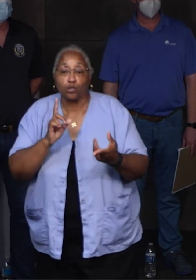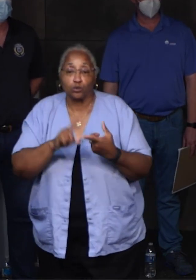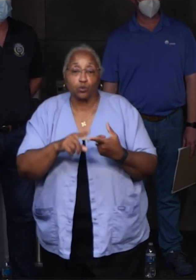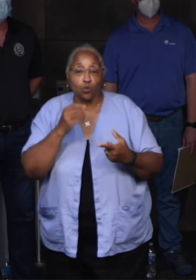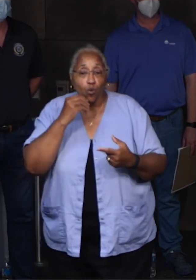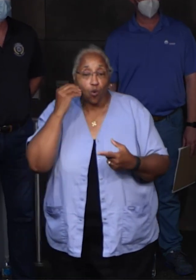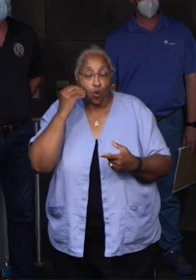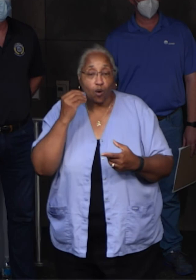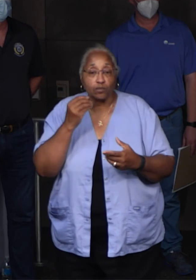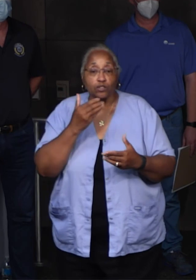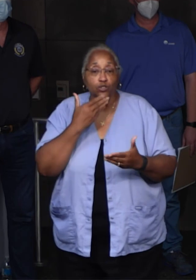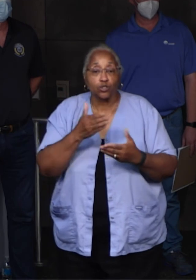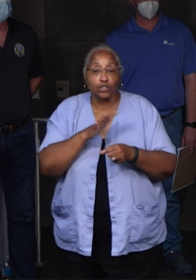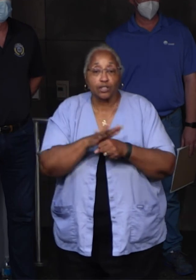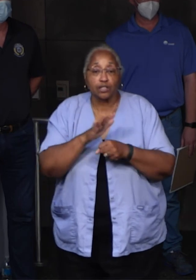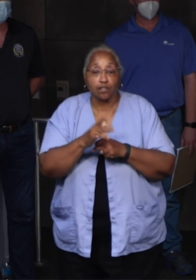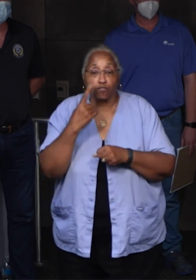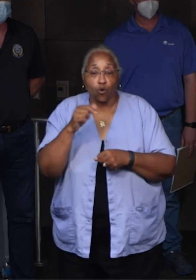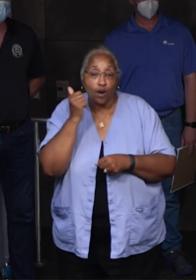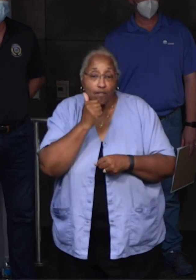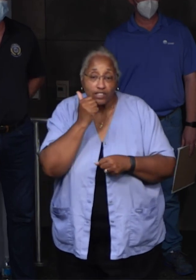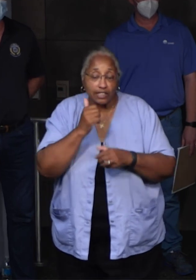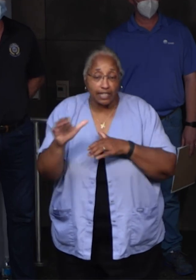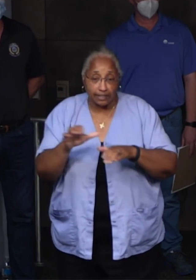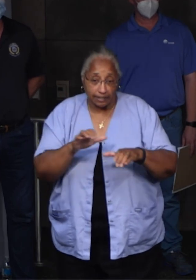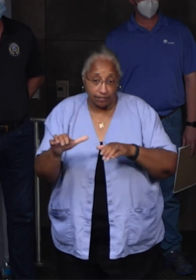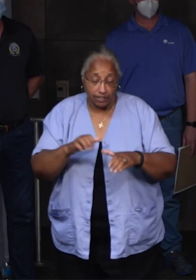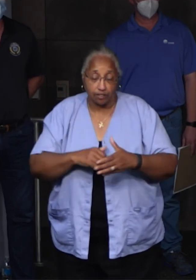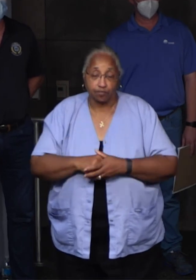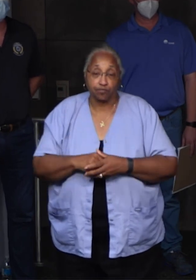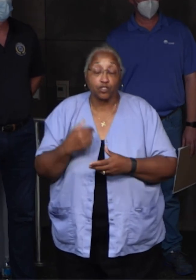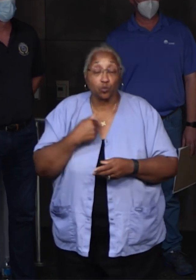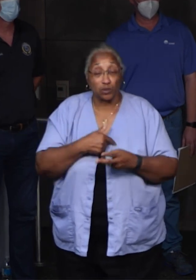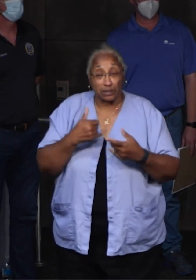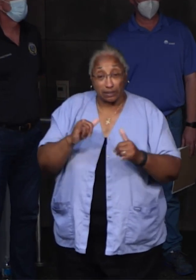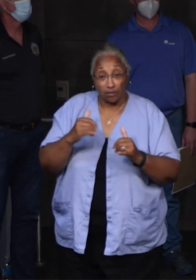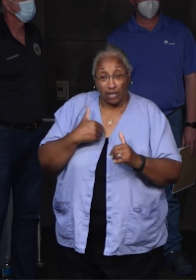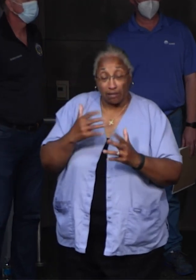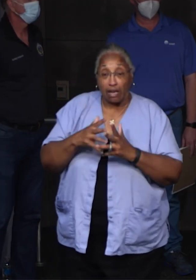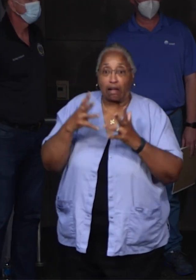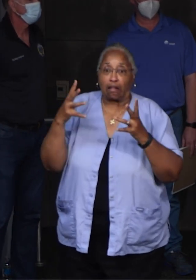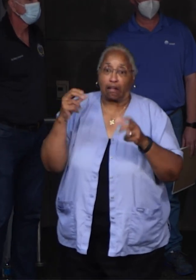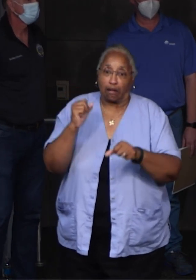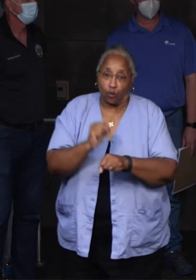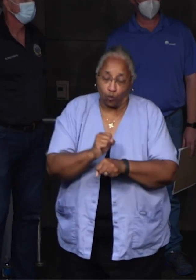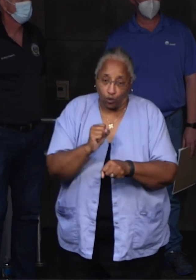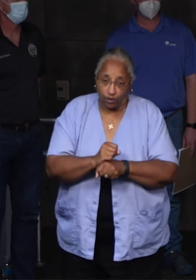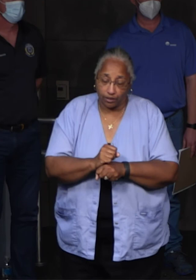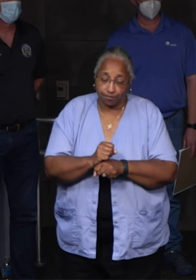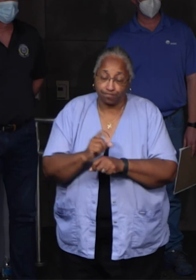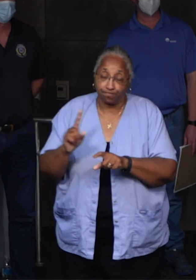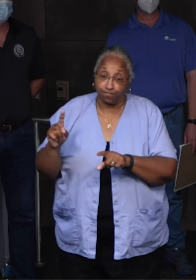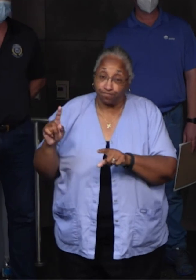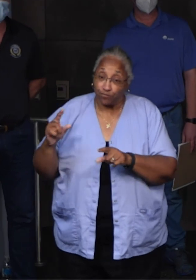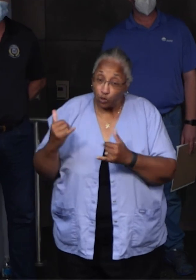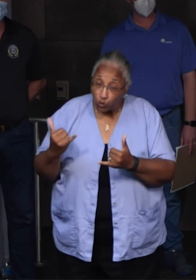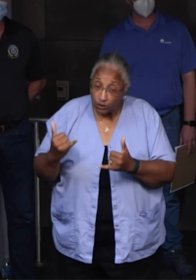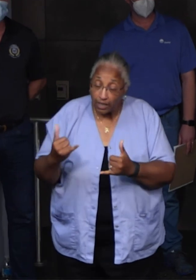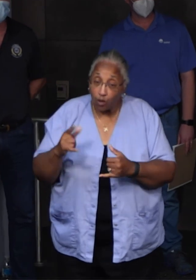for your daily activities. We still have a lot of work to do. As of today, we now have